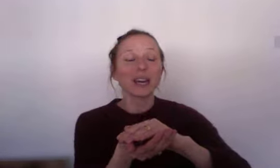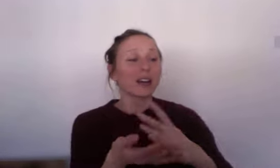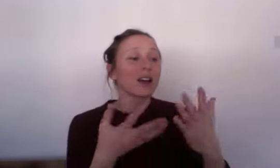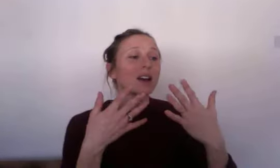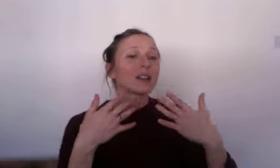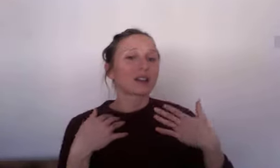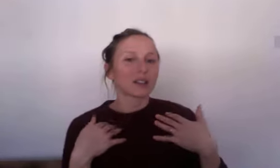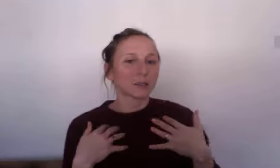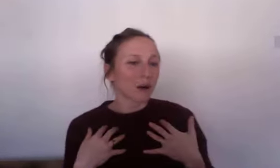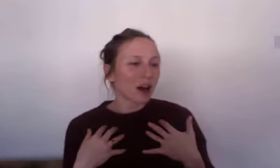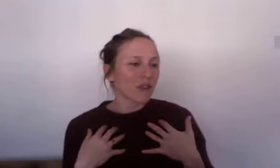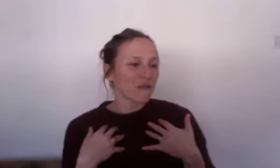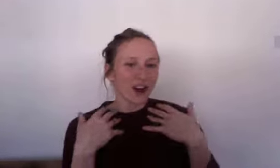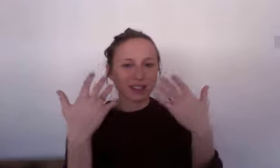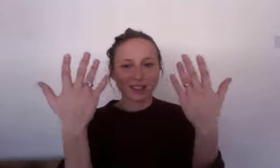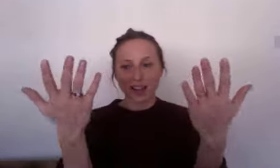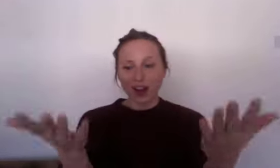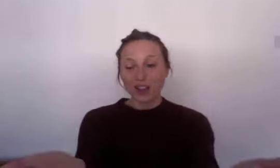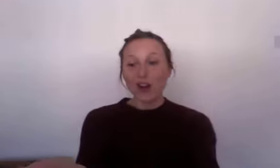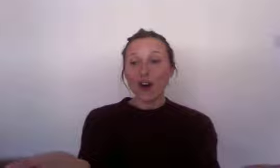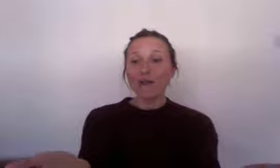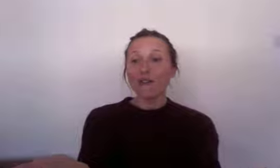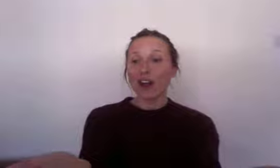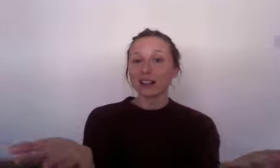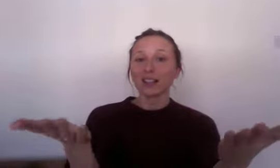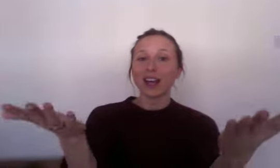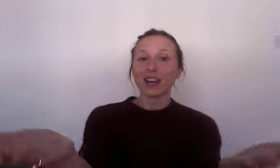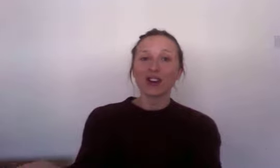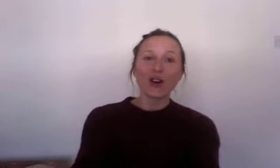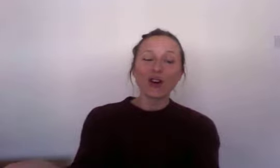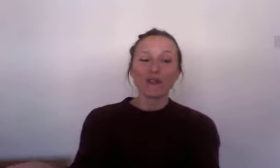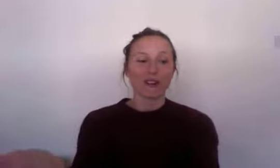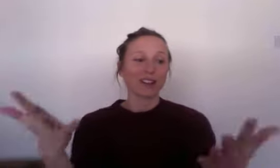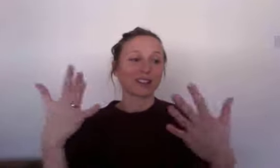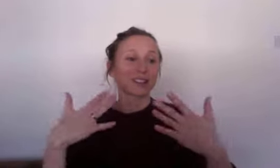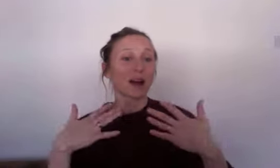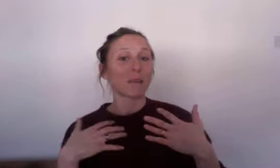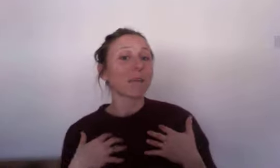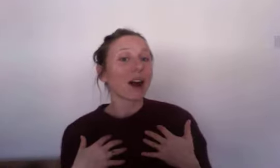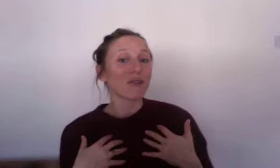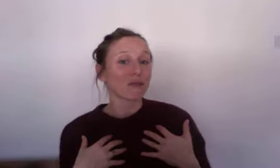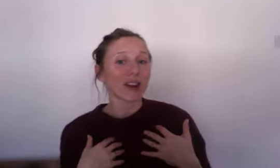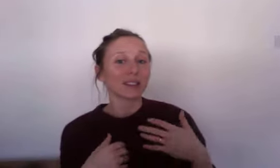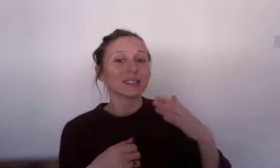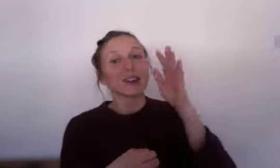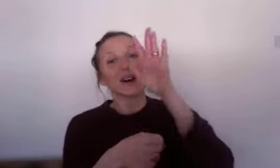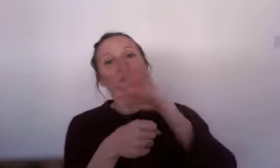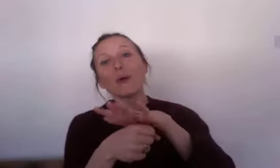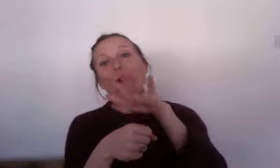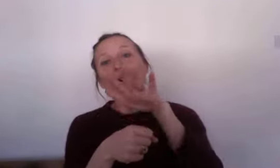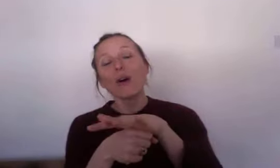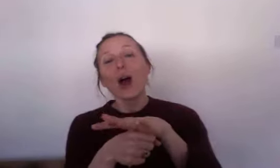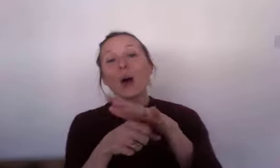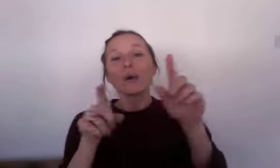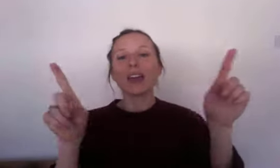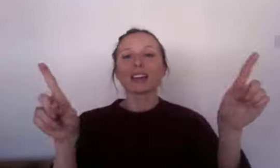cause my friends are your friends and your friends are my friends the more we get